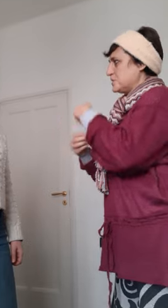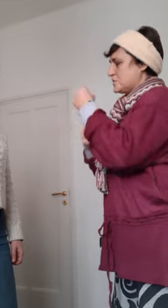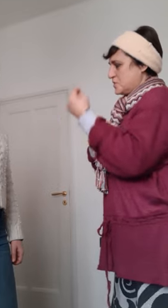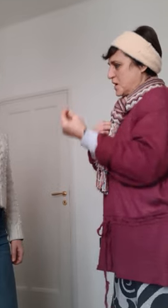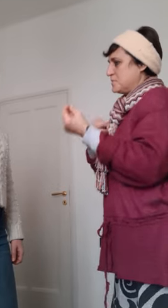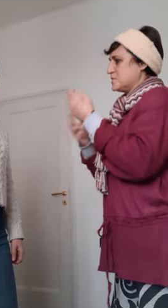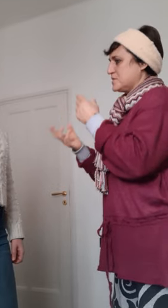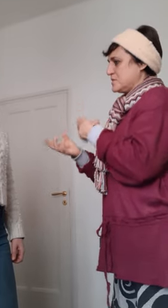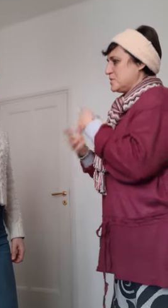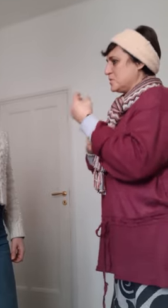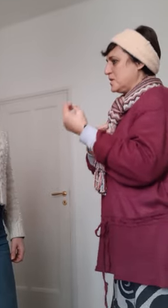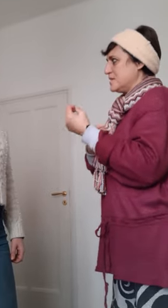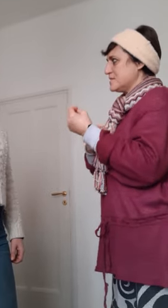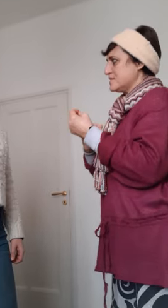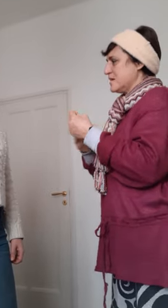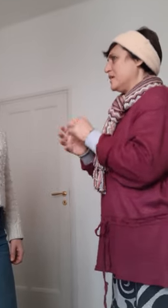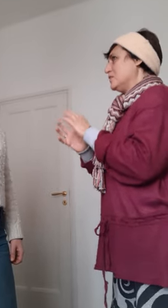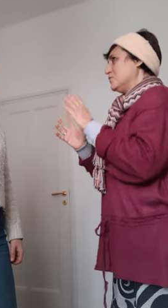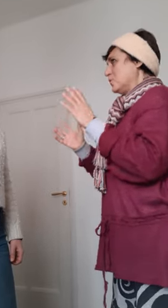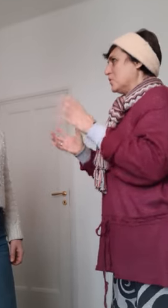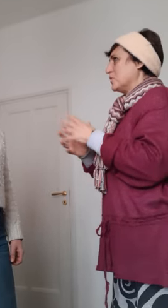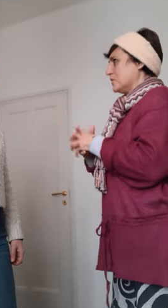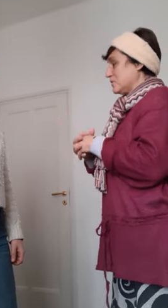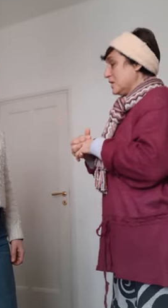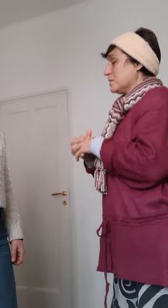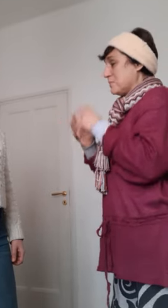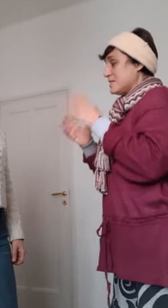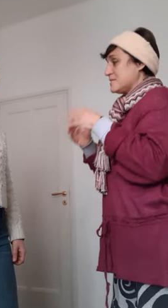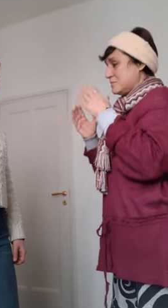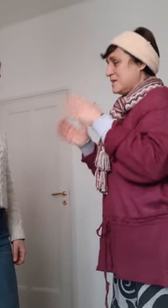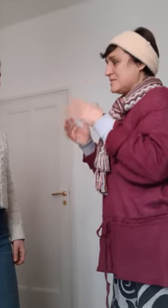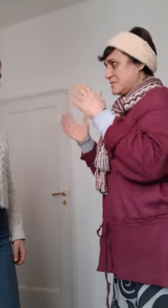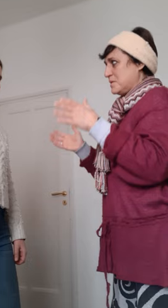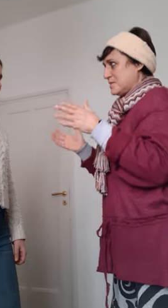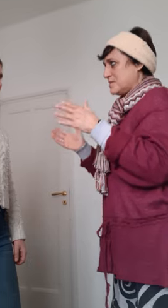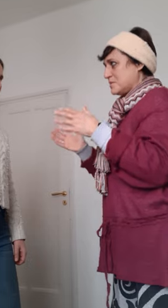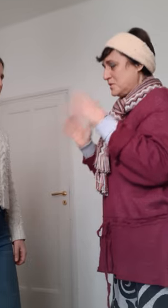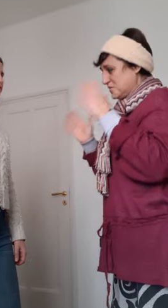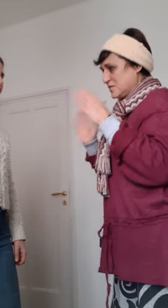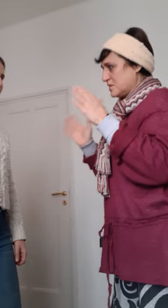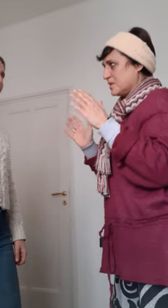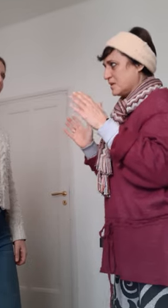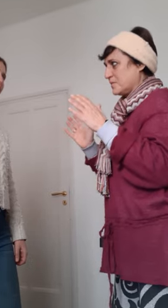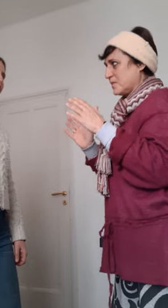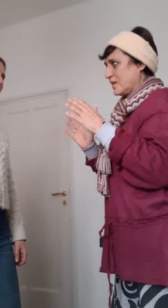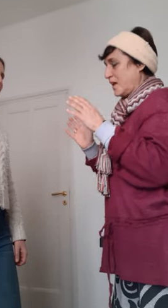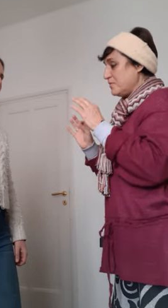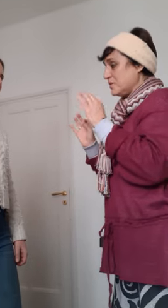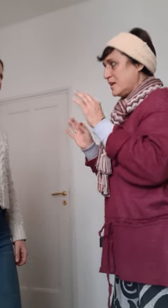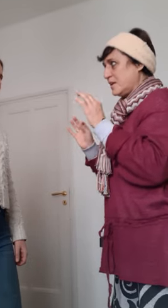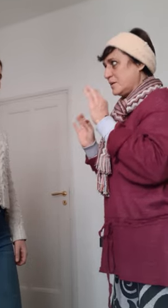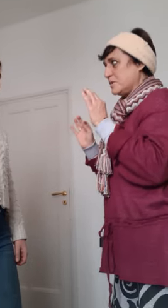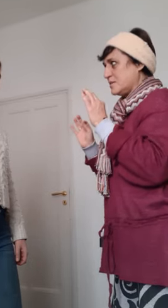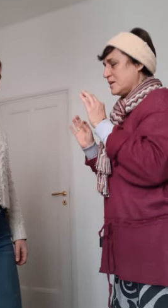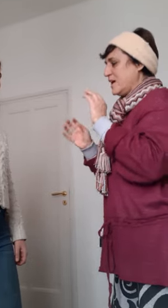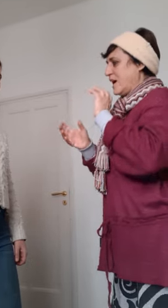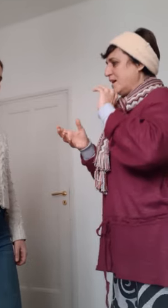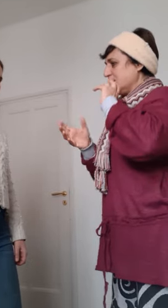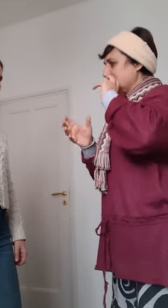jumps etc vocalizes for really months and months and months constantly every day a bit until